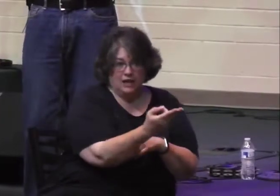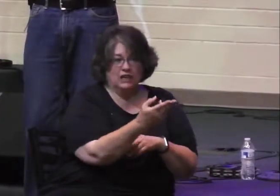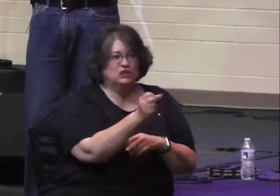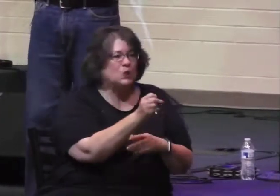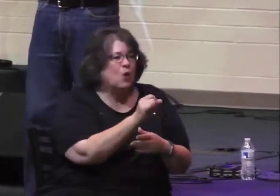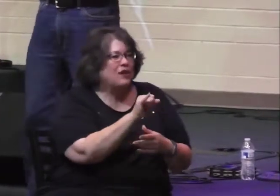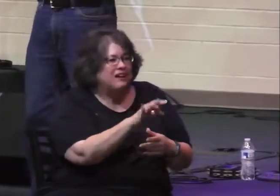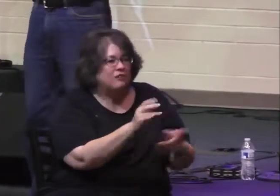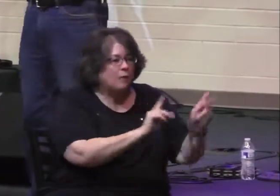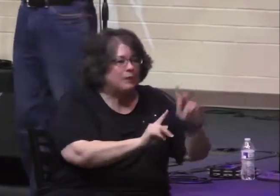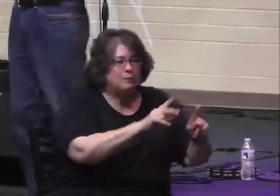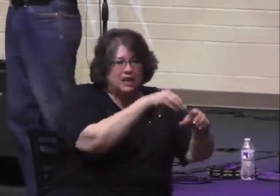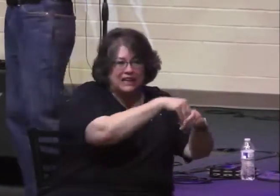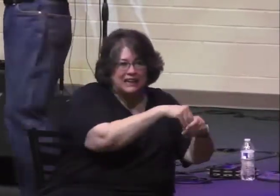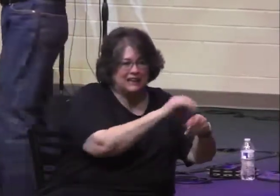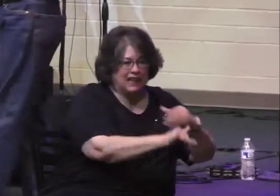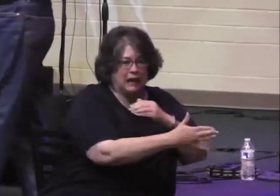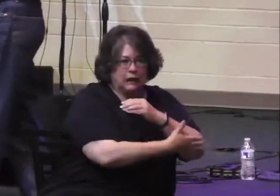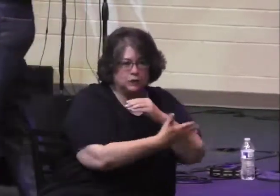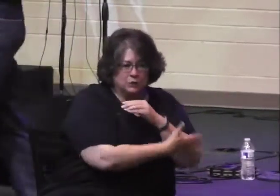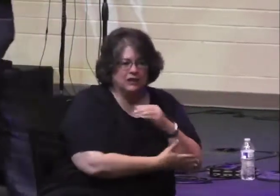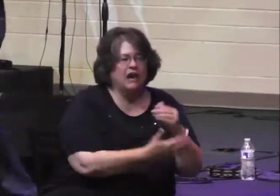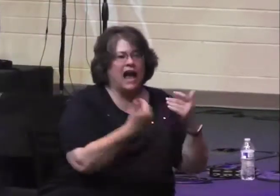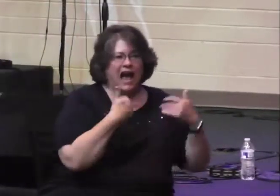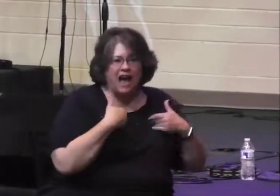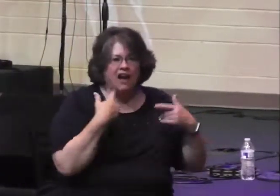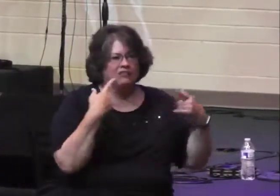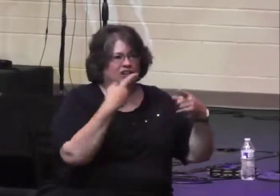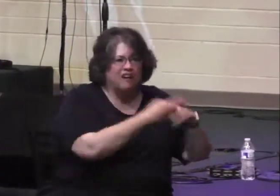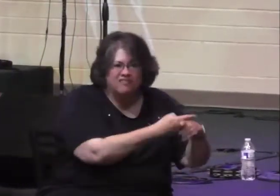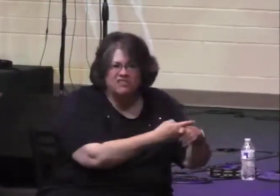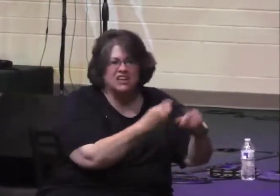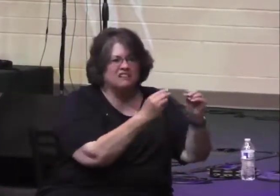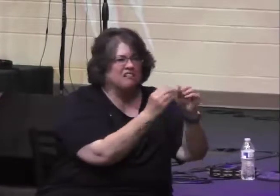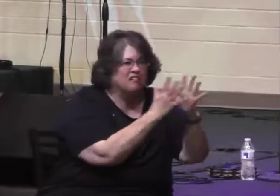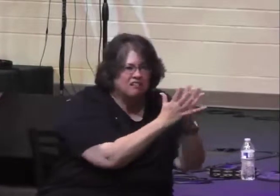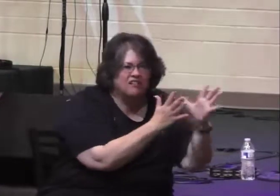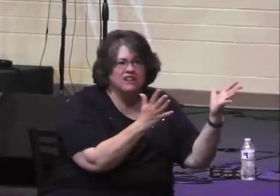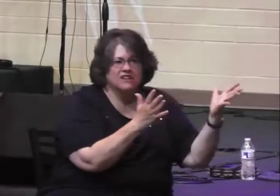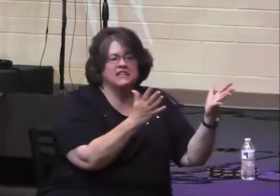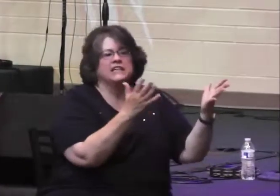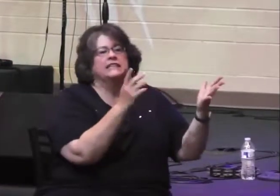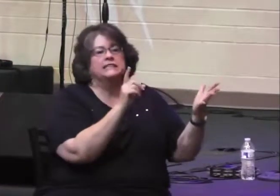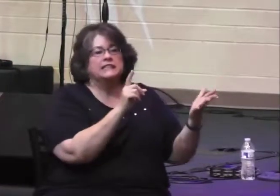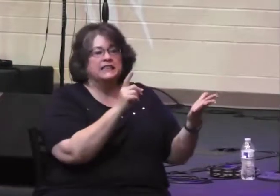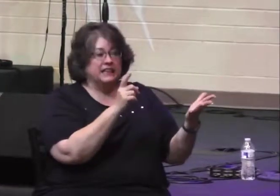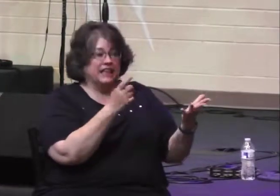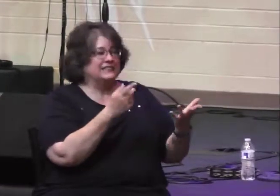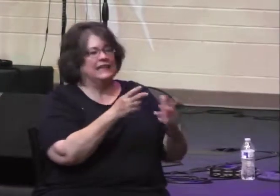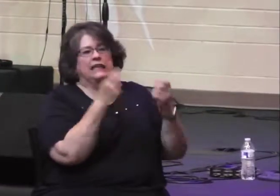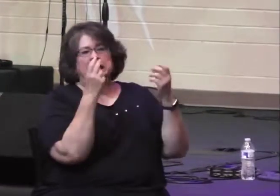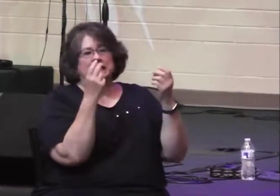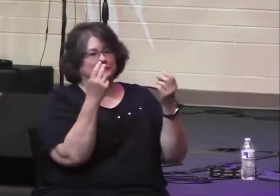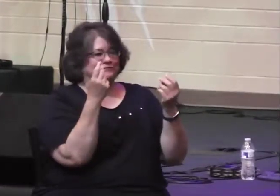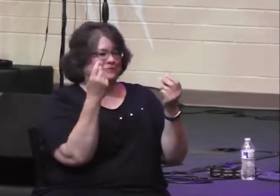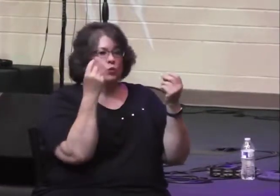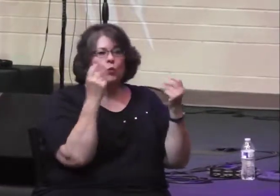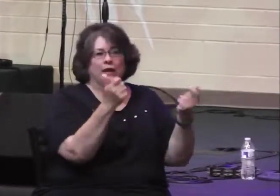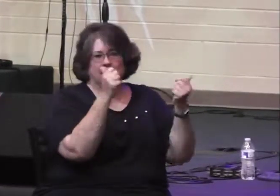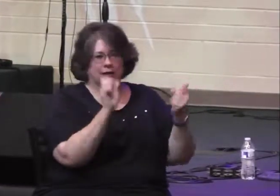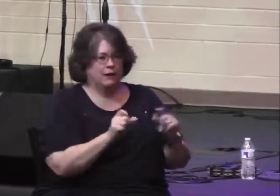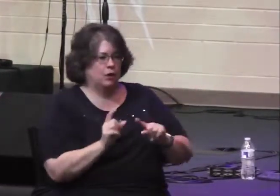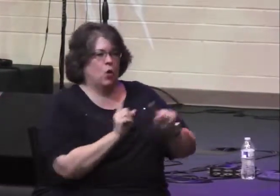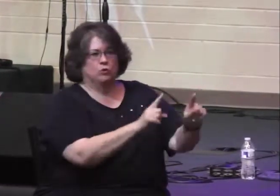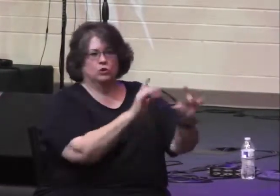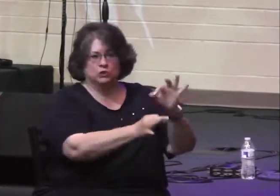the land so that if you had some kind of dispute or concern, no matter where you lived, you didn't have to travel far. Hopefully, pretty quickly,